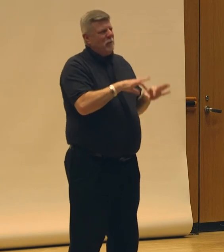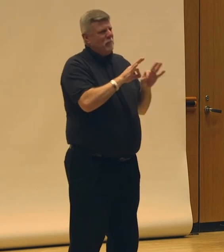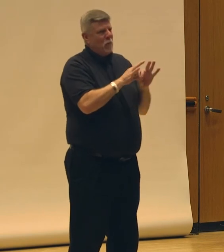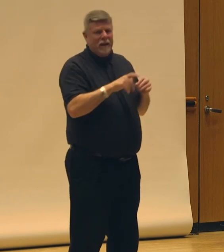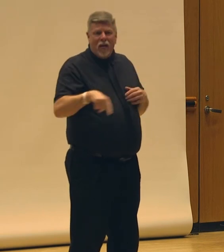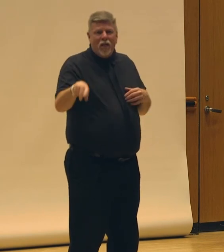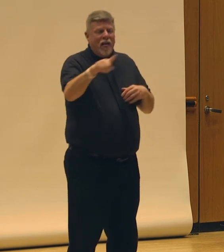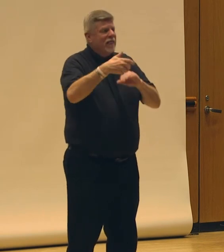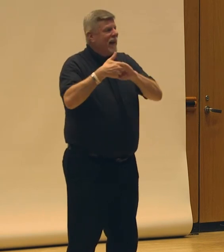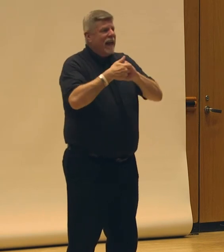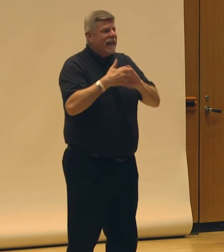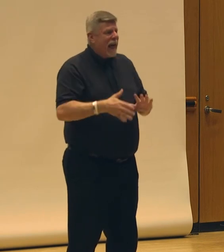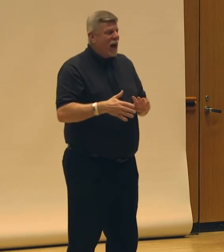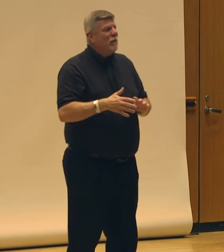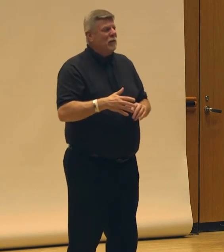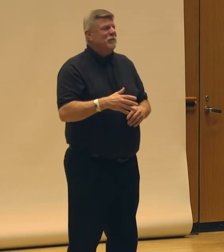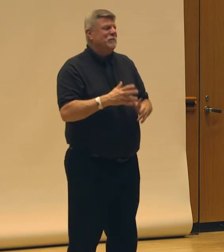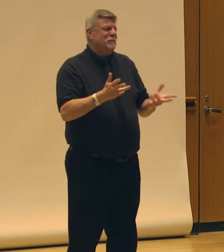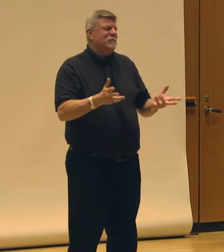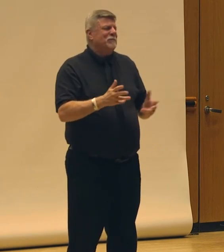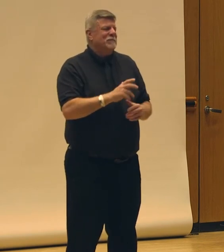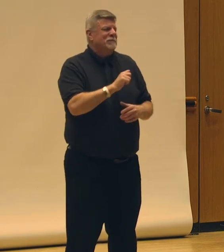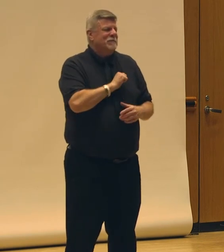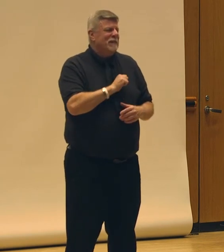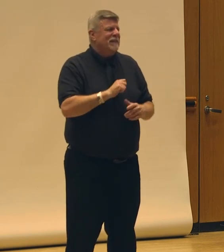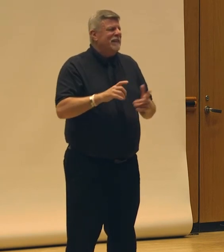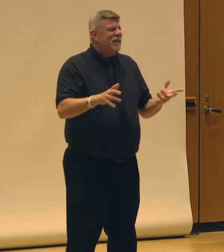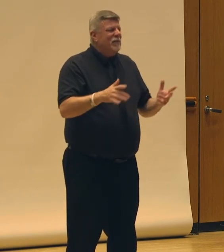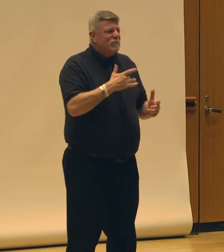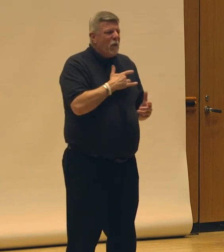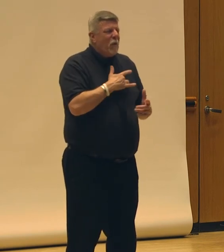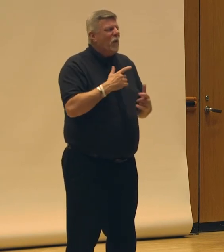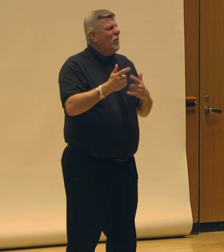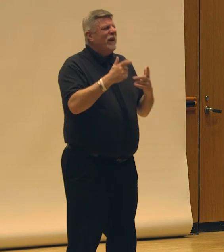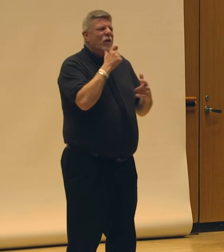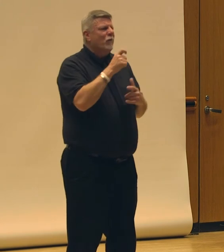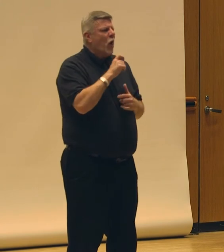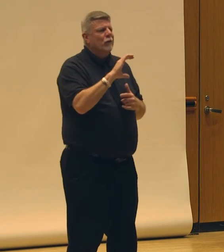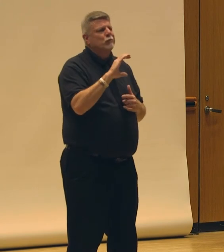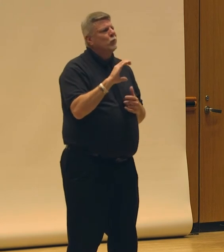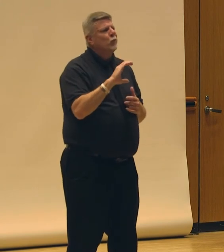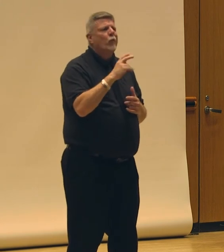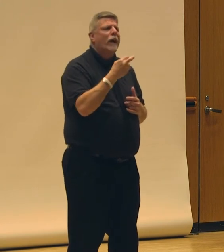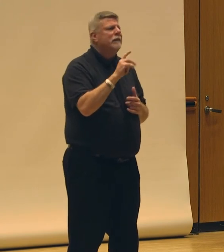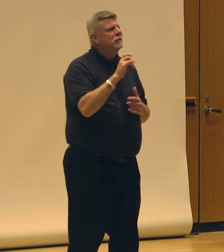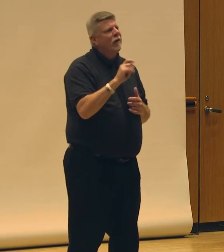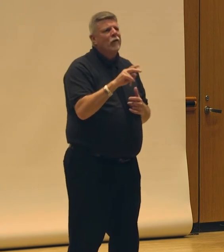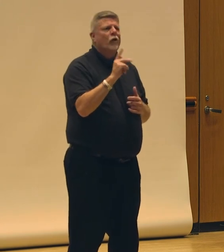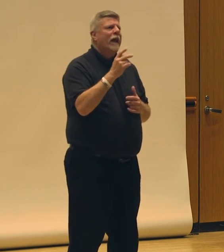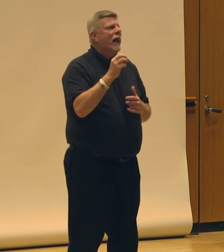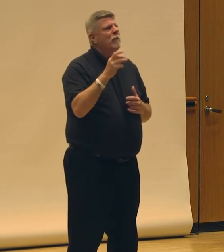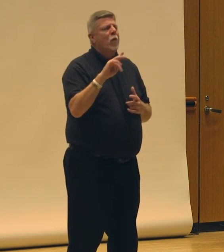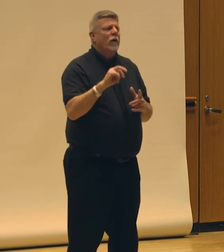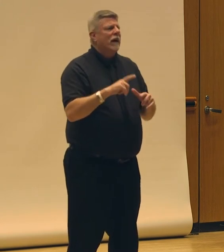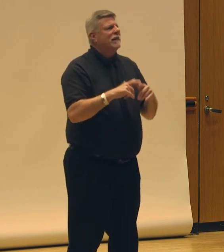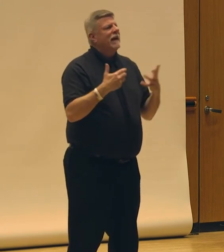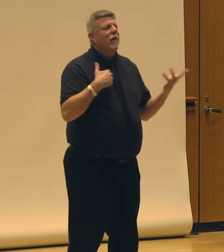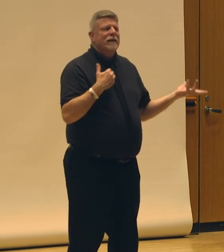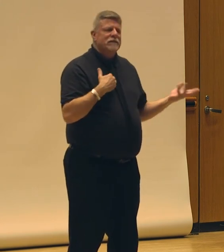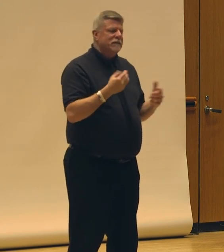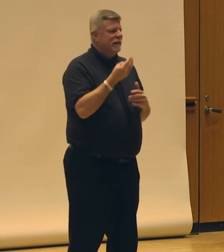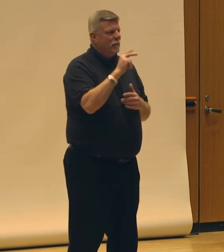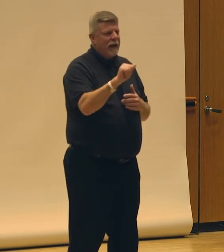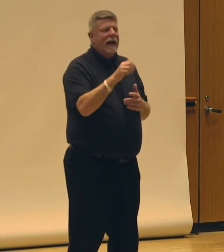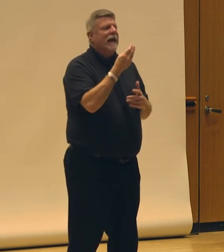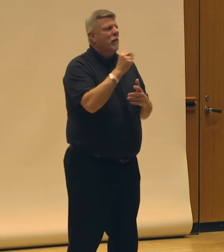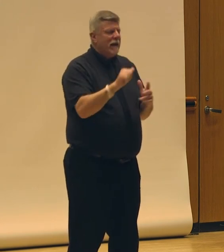None of us call it Christopher K. Morgan an artist anymore. We did that for the first two or three years, and then we just really, like, consciously started to say CKM and A, CKM and